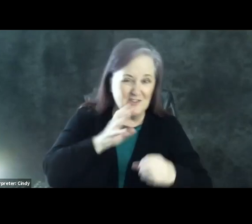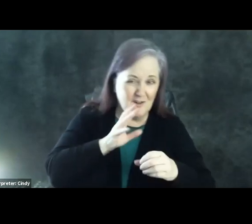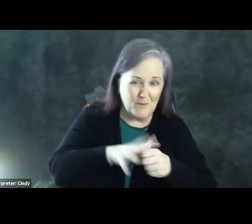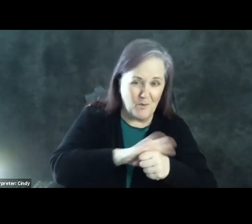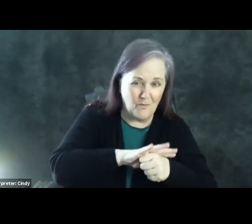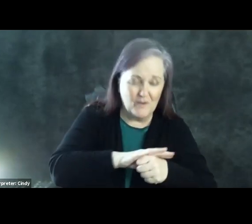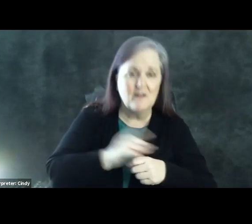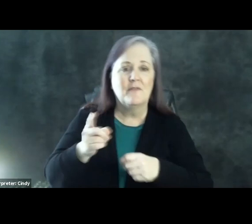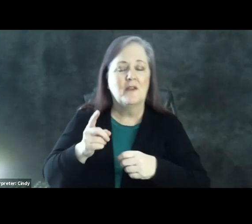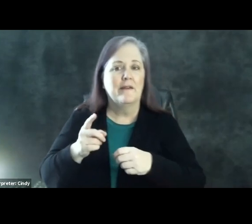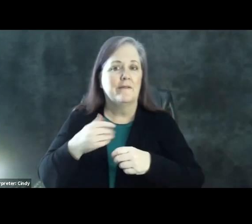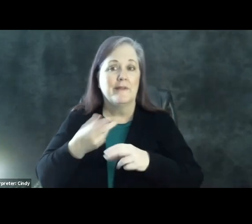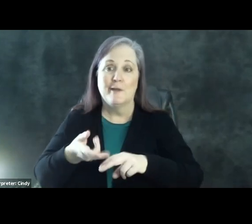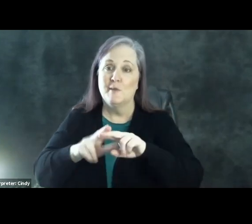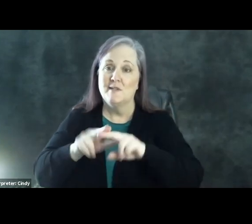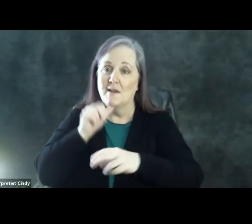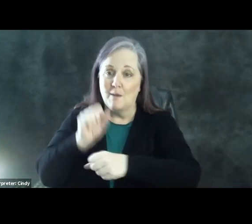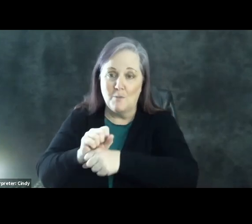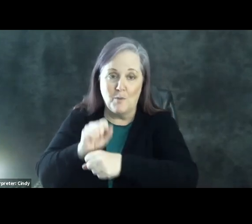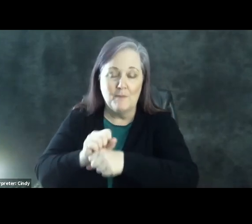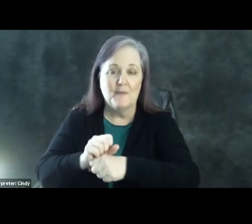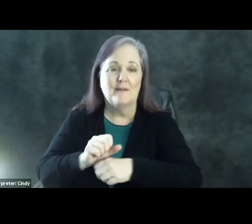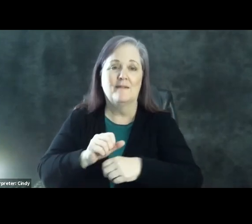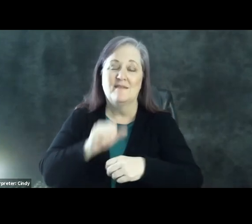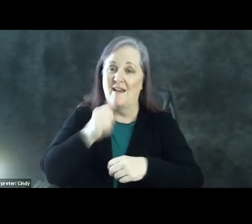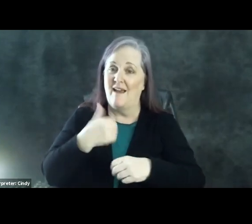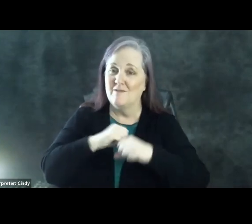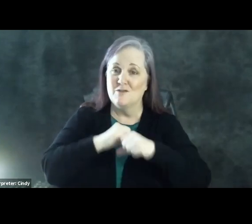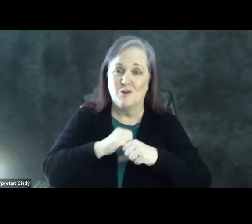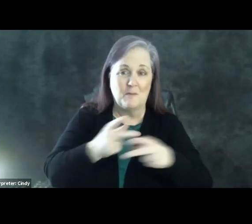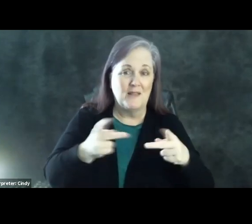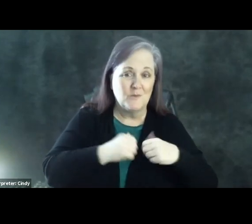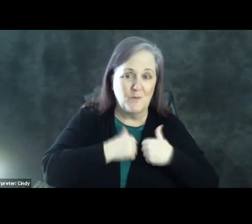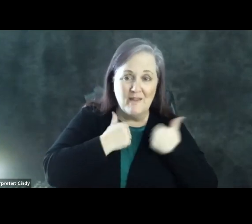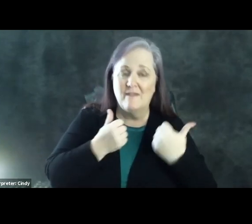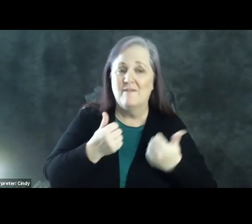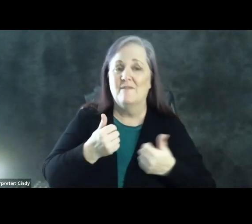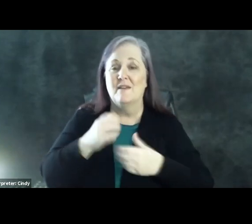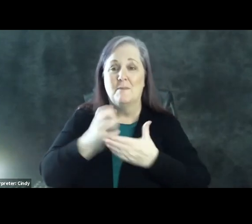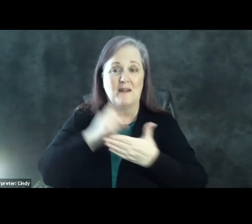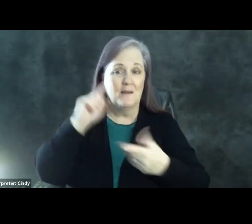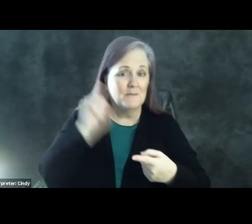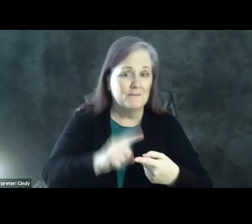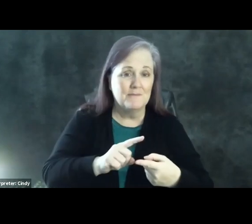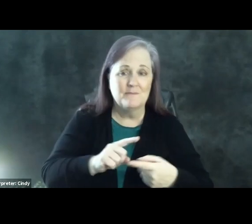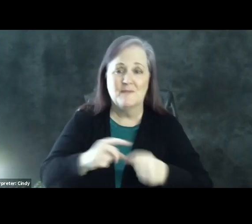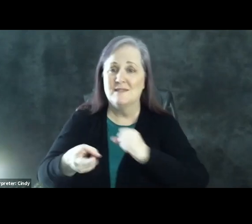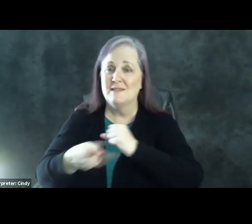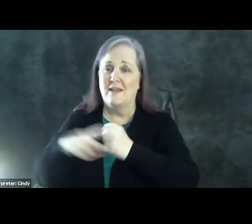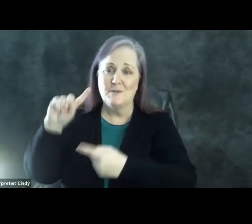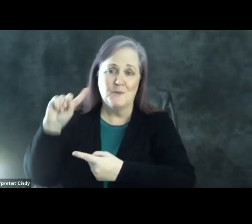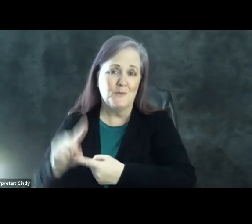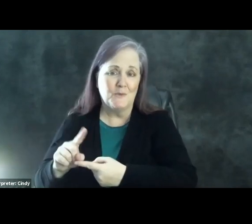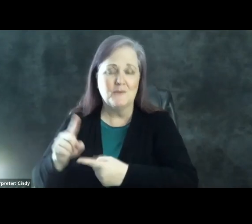increasing unemployment, increasing housing security, decreasing income, and decreased savings. So they're very